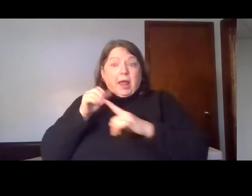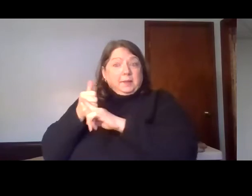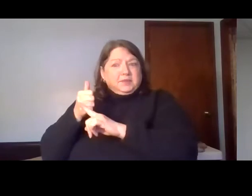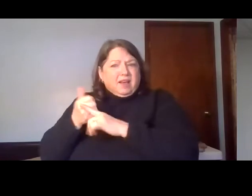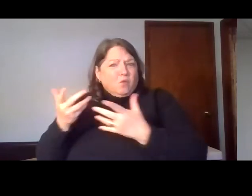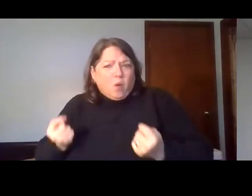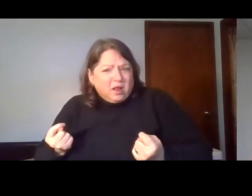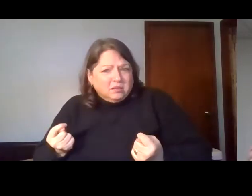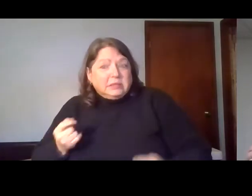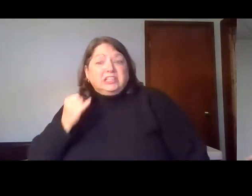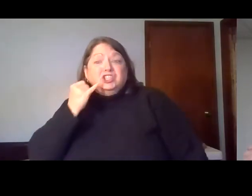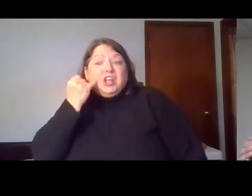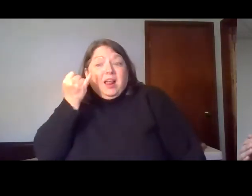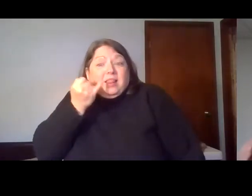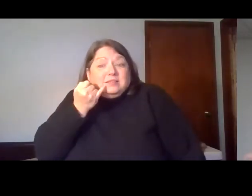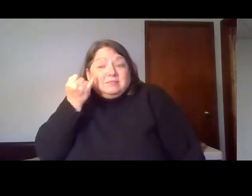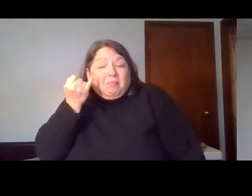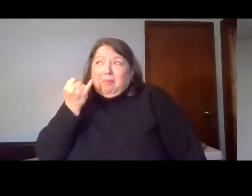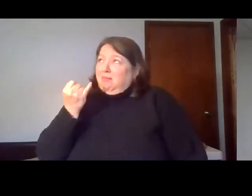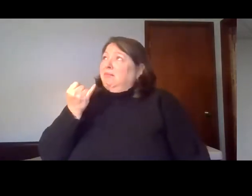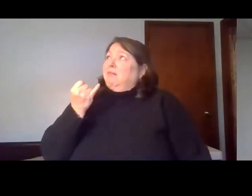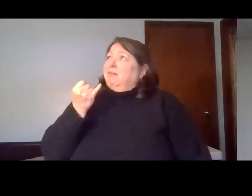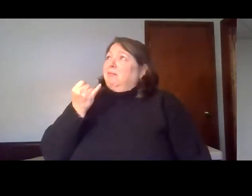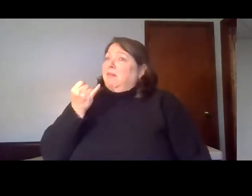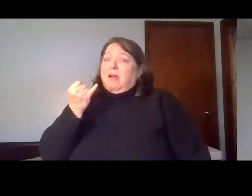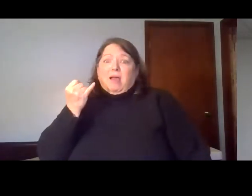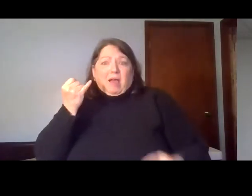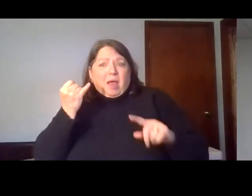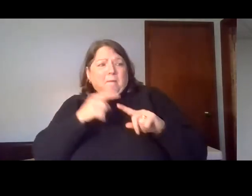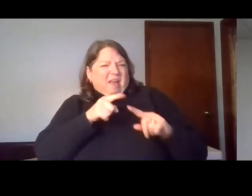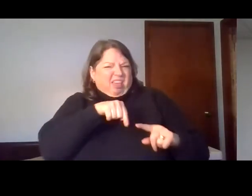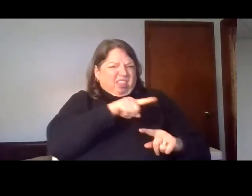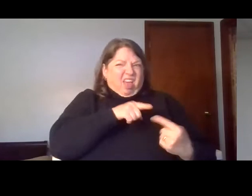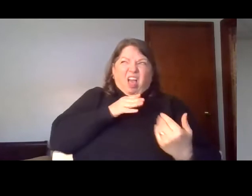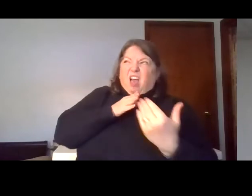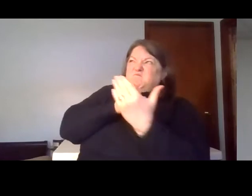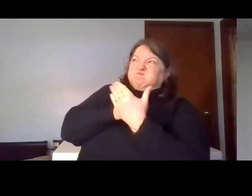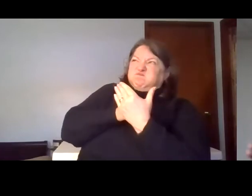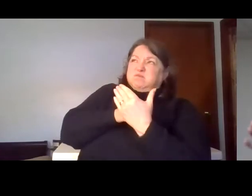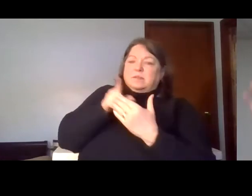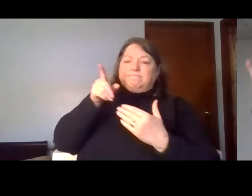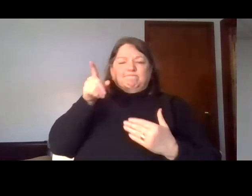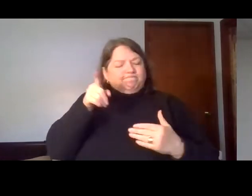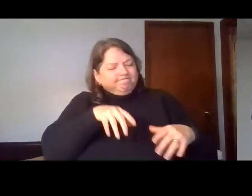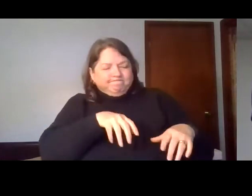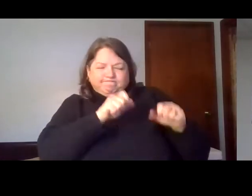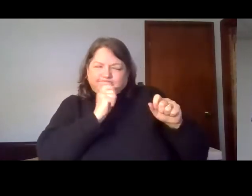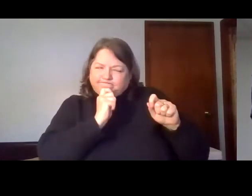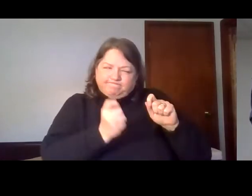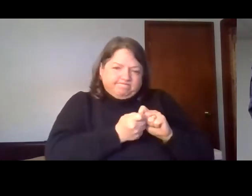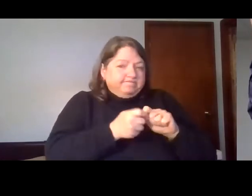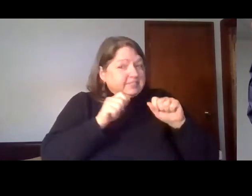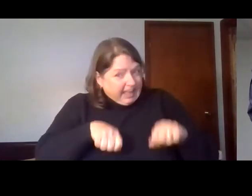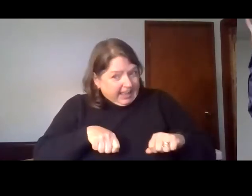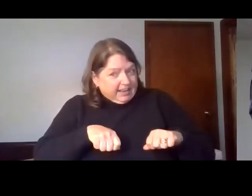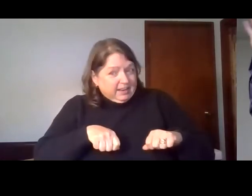takes vengeance over those who oppose him. In verse 3, we find that those beautiful clouds that